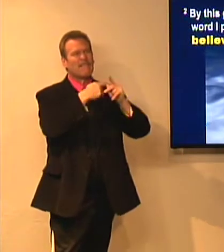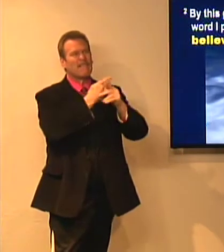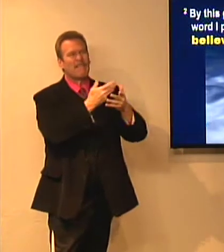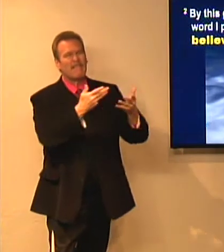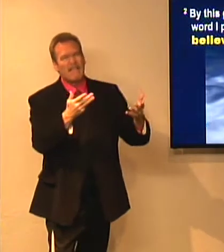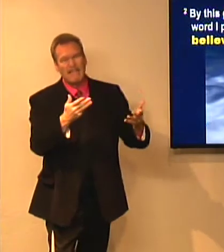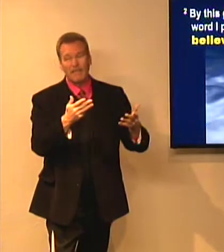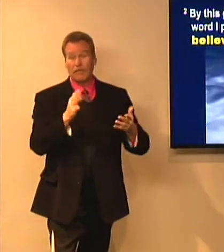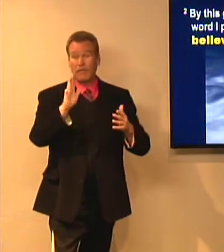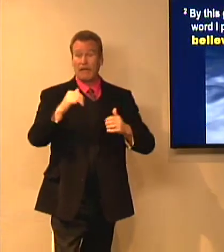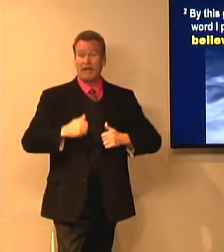person says,